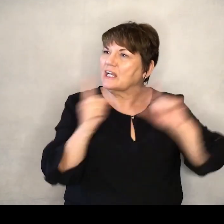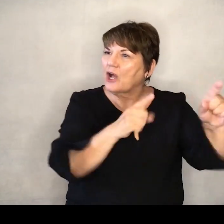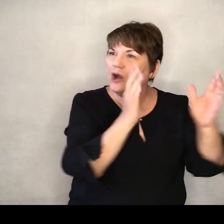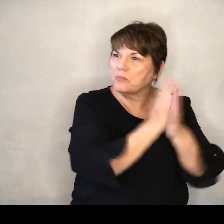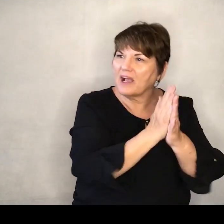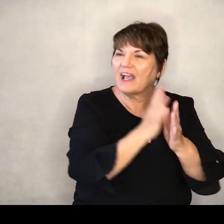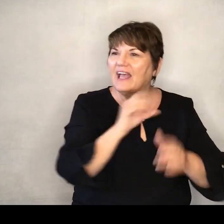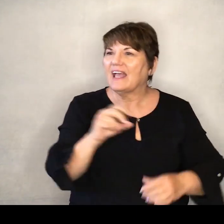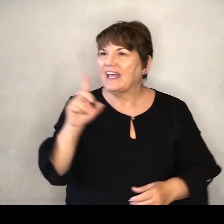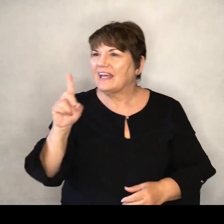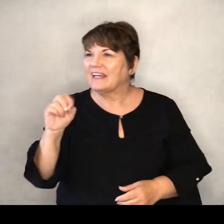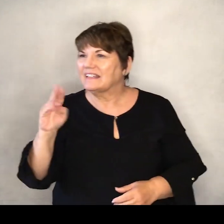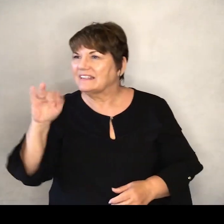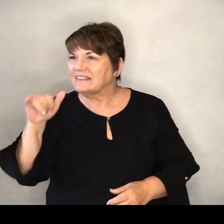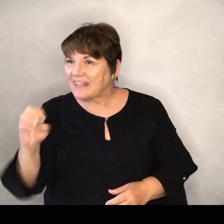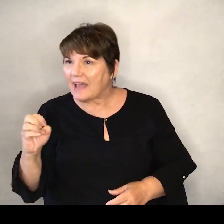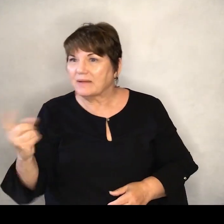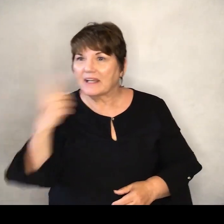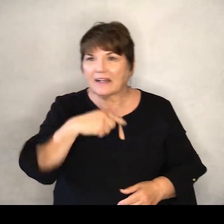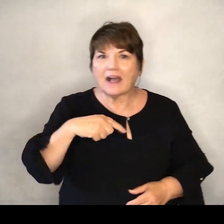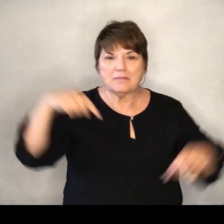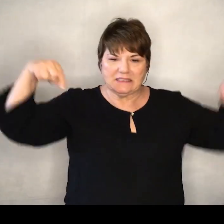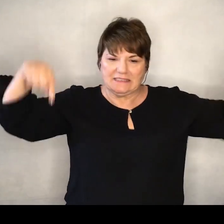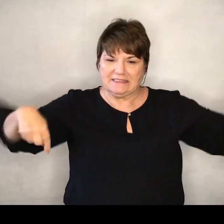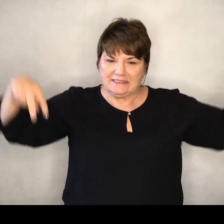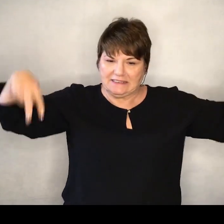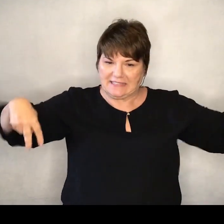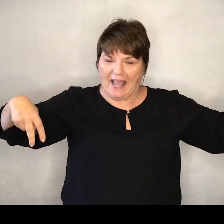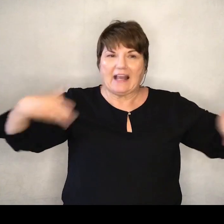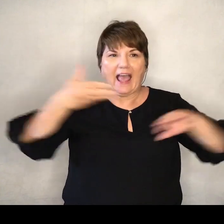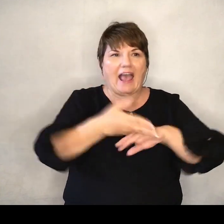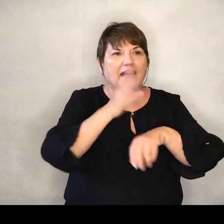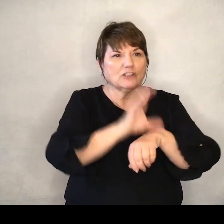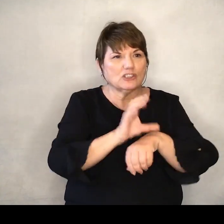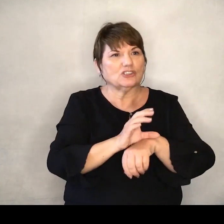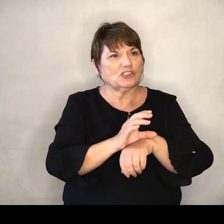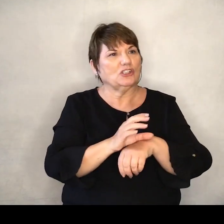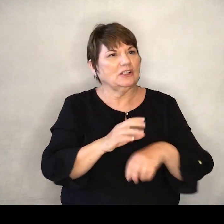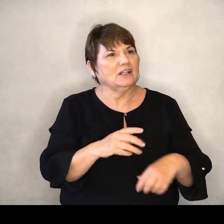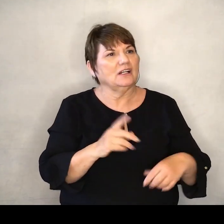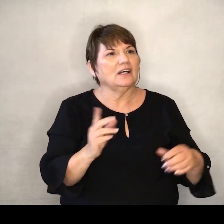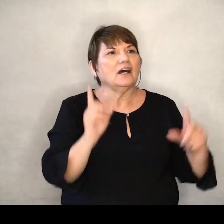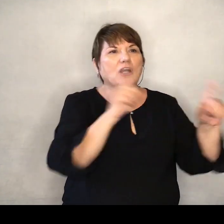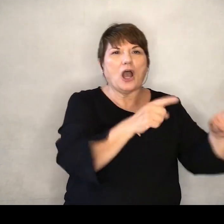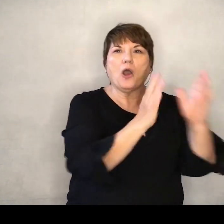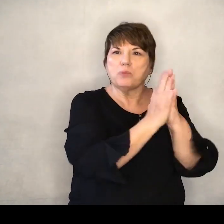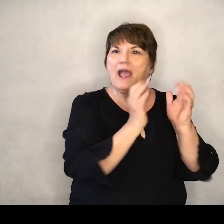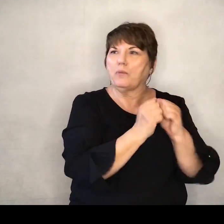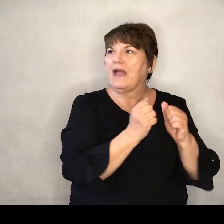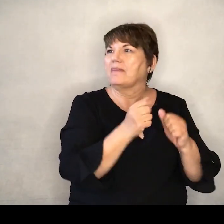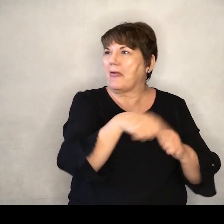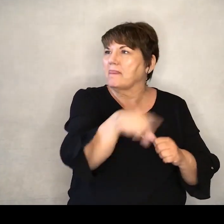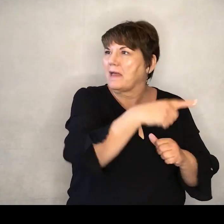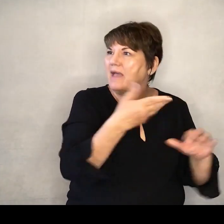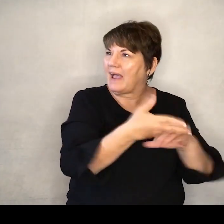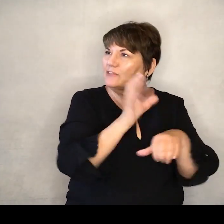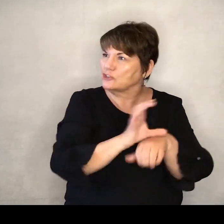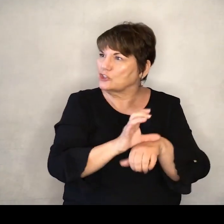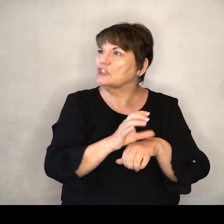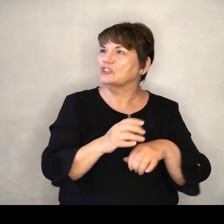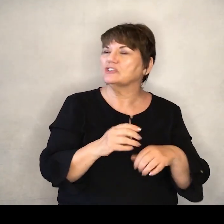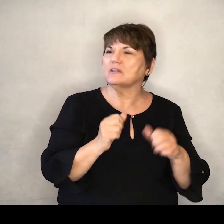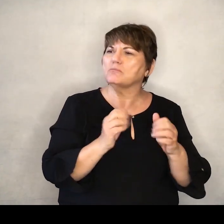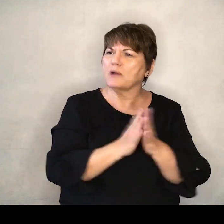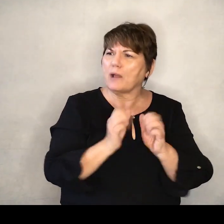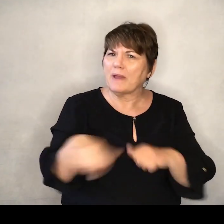Lee is supposed to come up and pray too. So at the end, give your fears up to them. Let them give it up to God. In